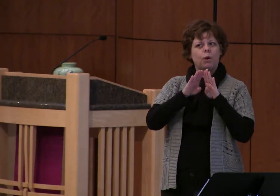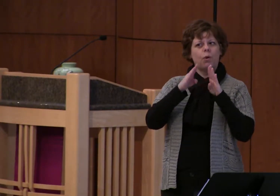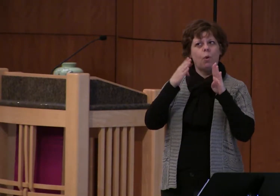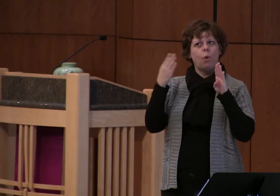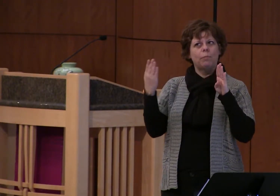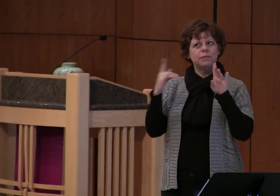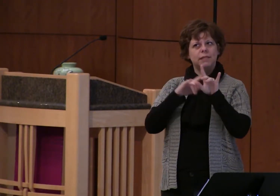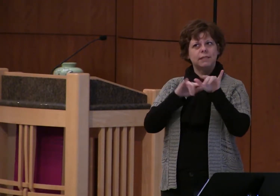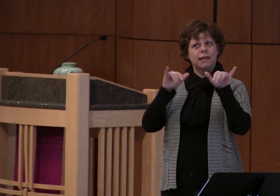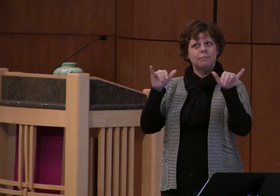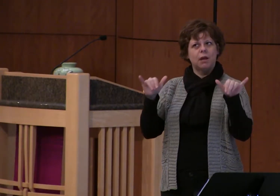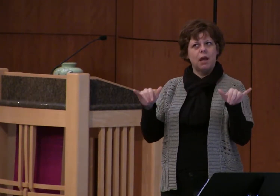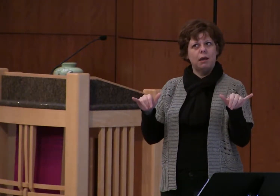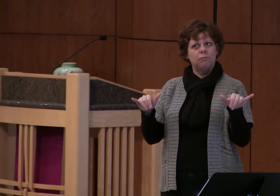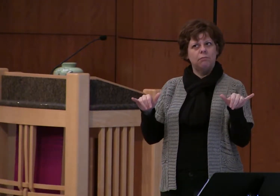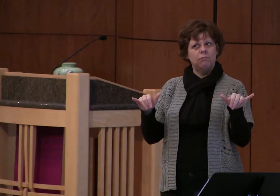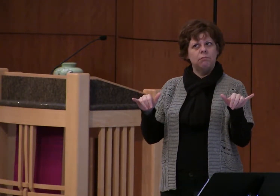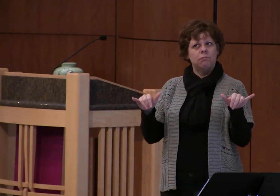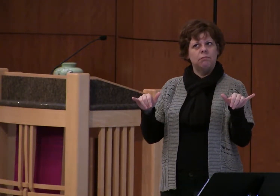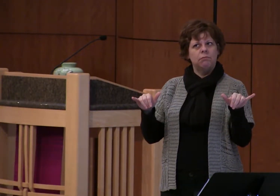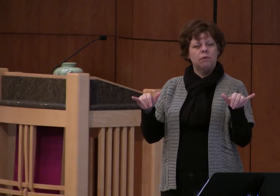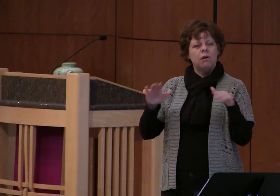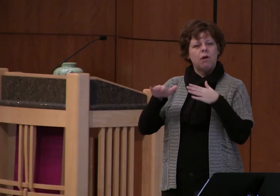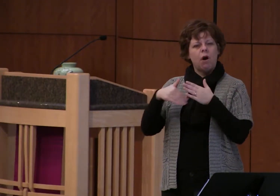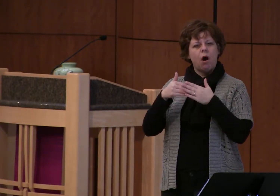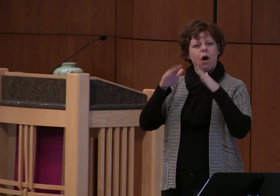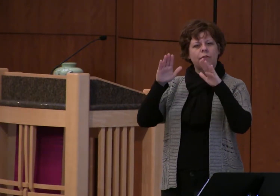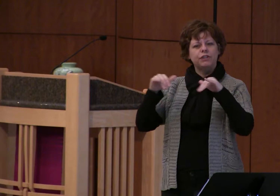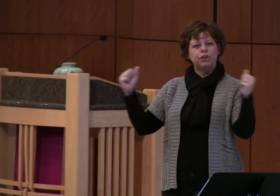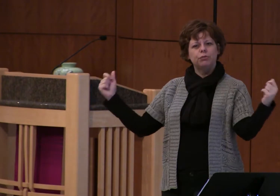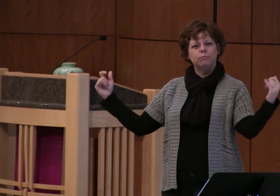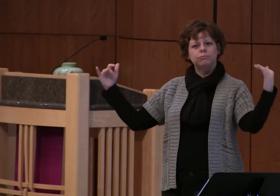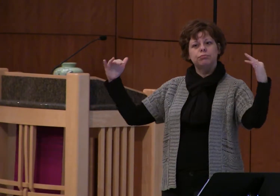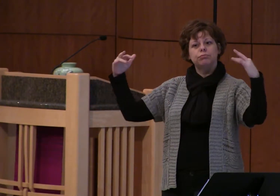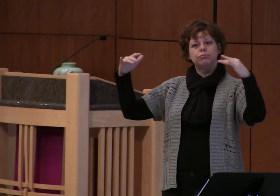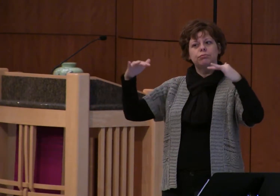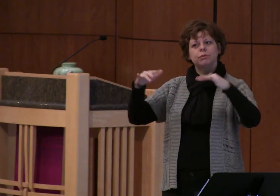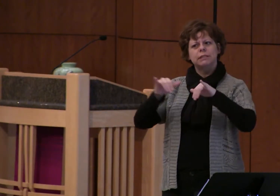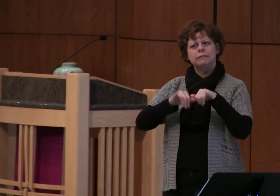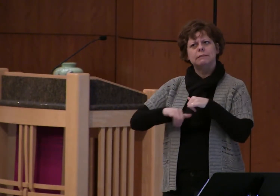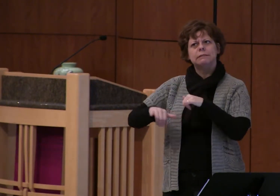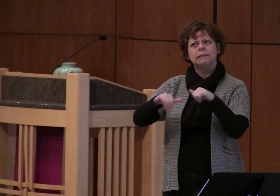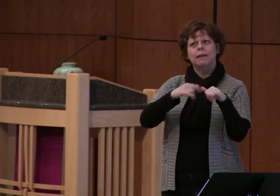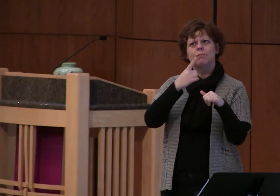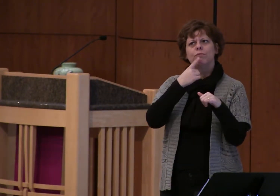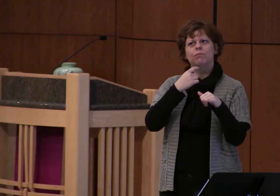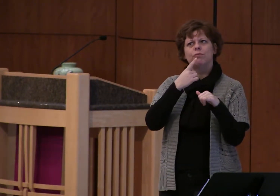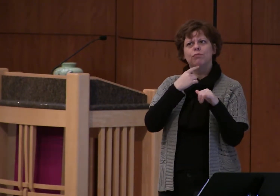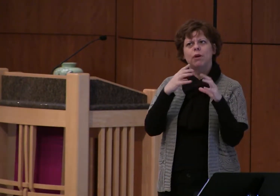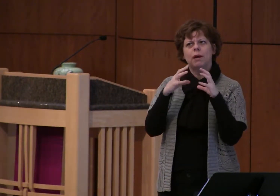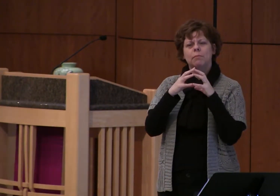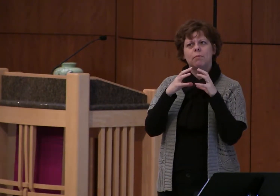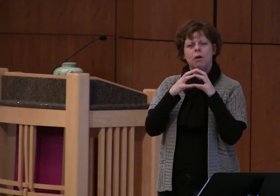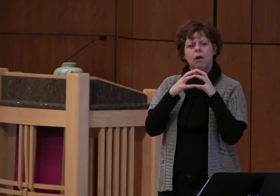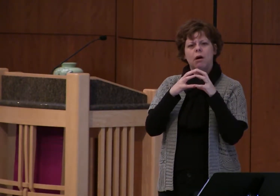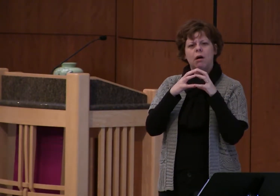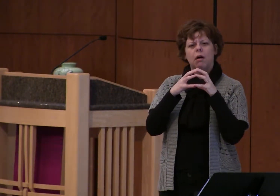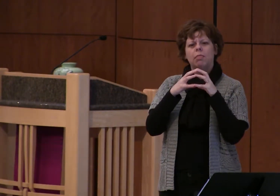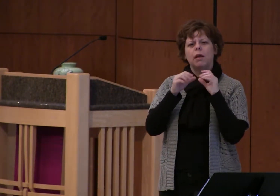and kids come out all holding a red ball and they begin to play with that ball bouncing it on their driveways